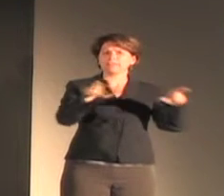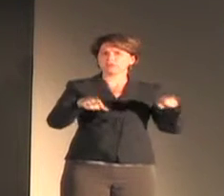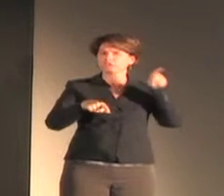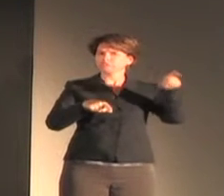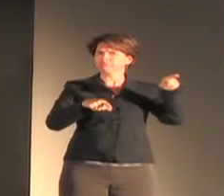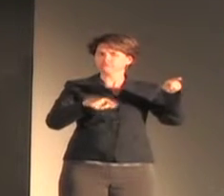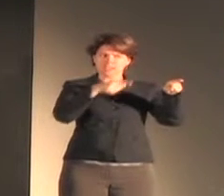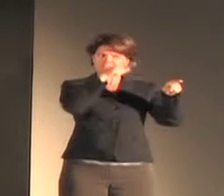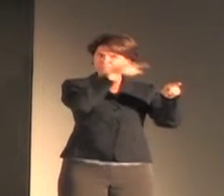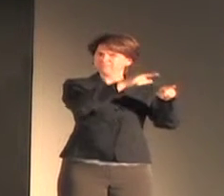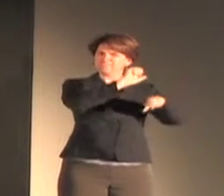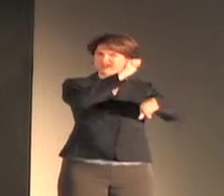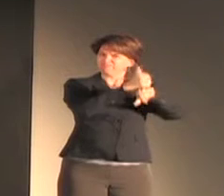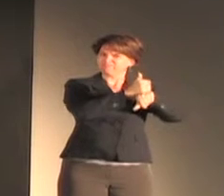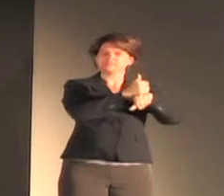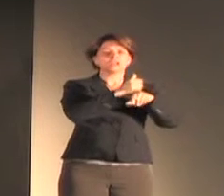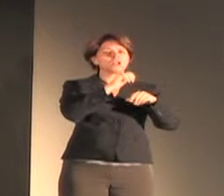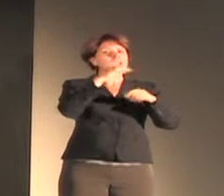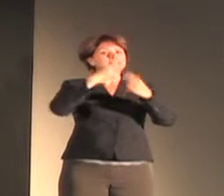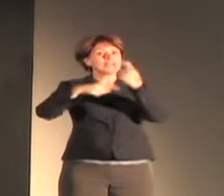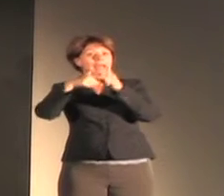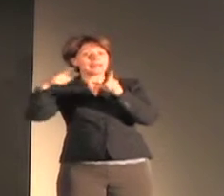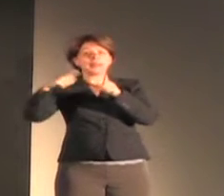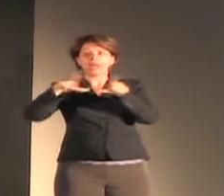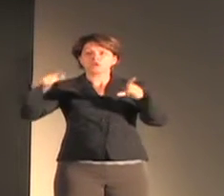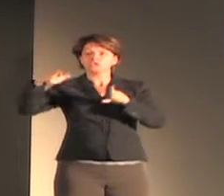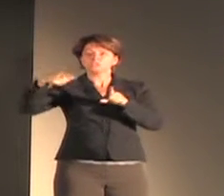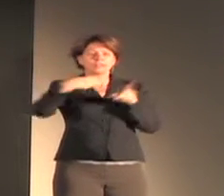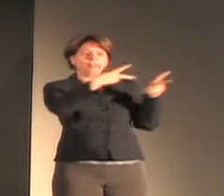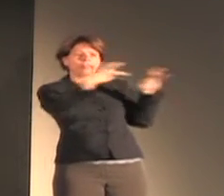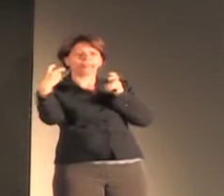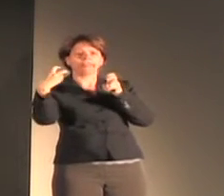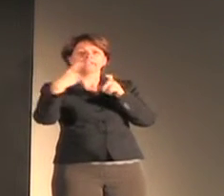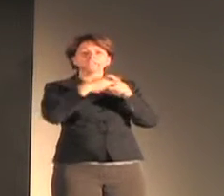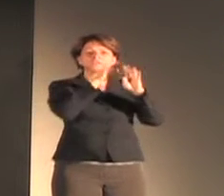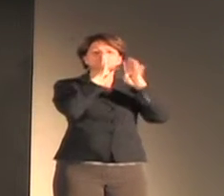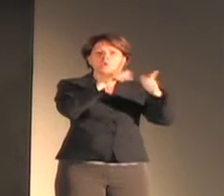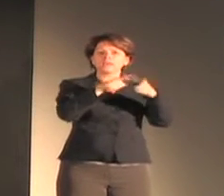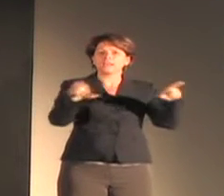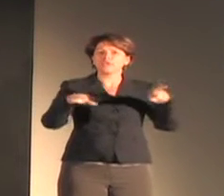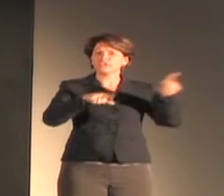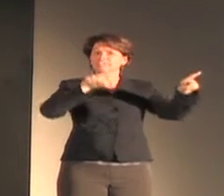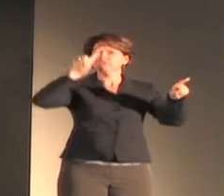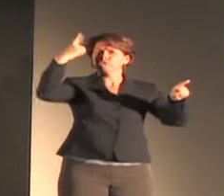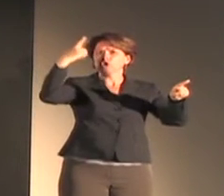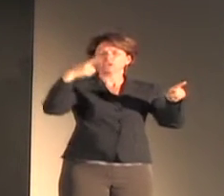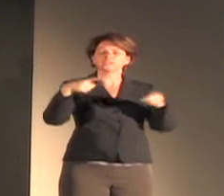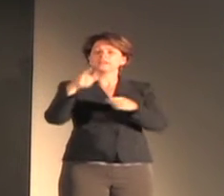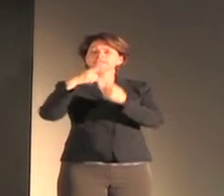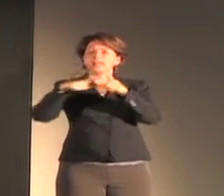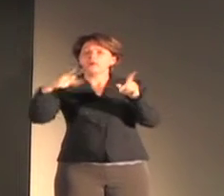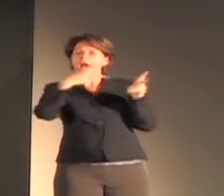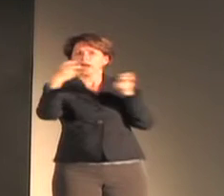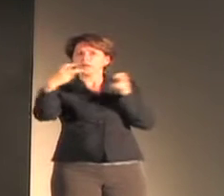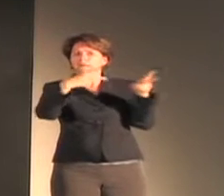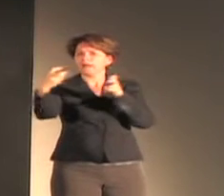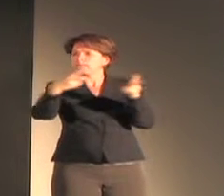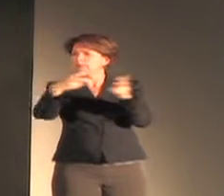is the default from which sign languages deviate in various but interesting ways. Sign languages are unique,